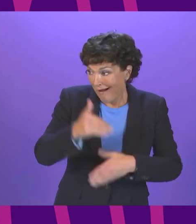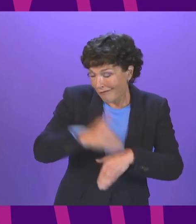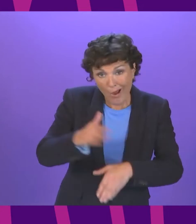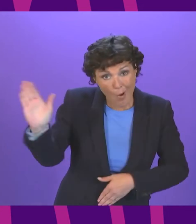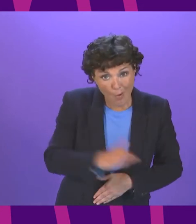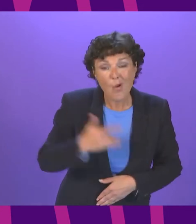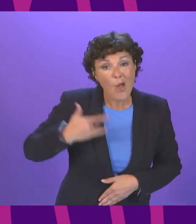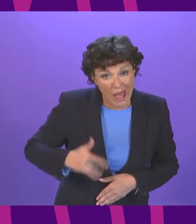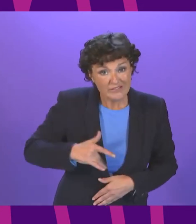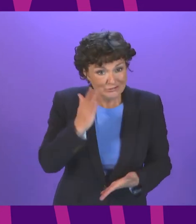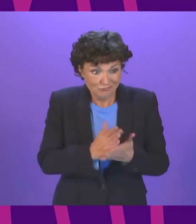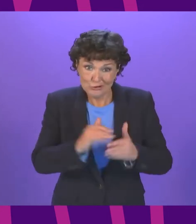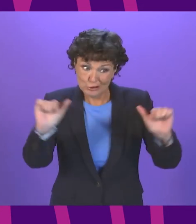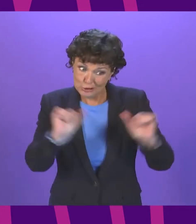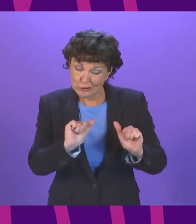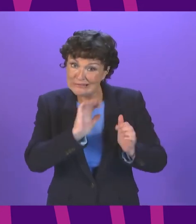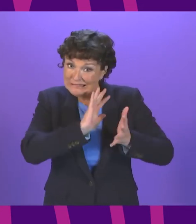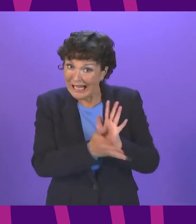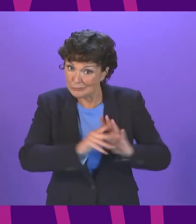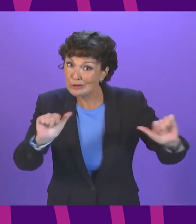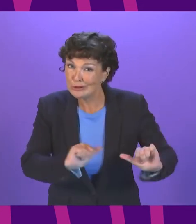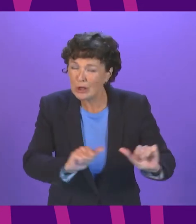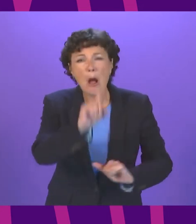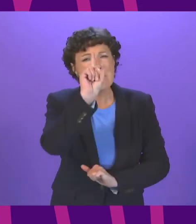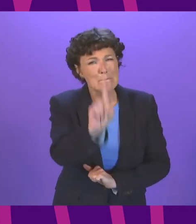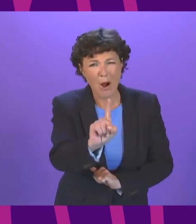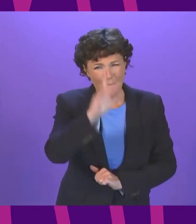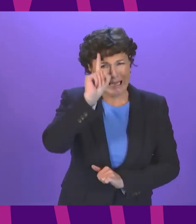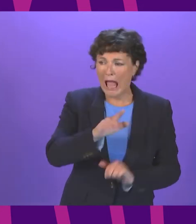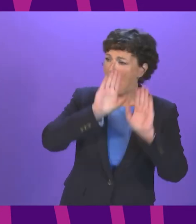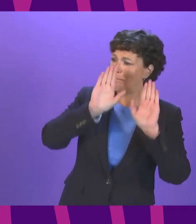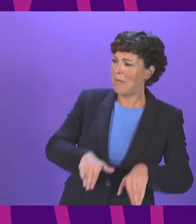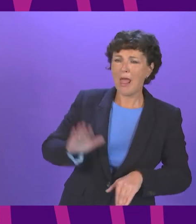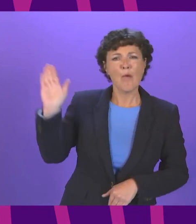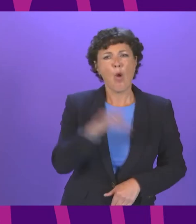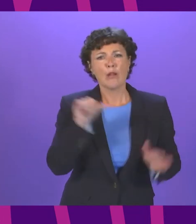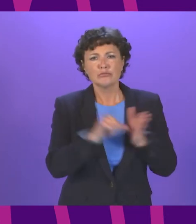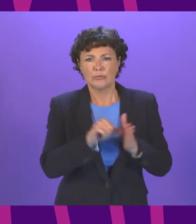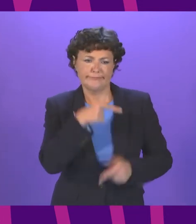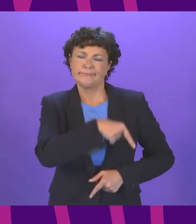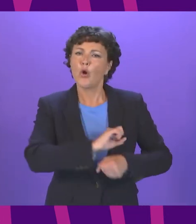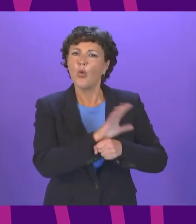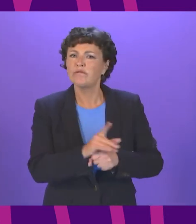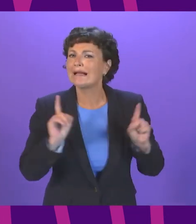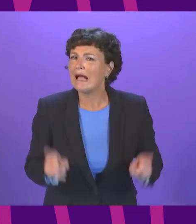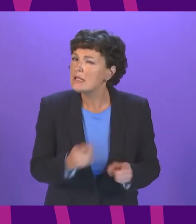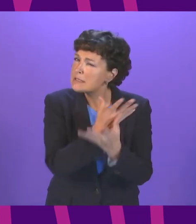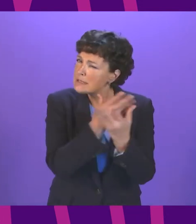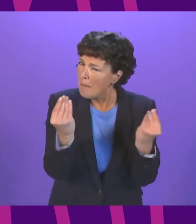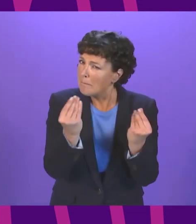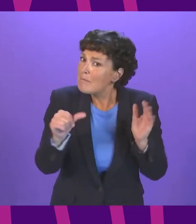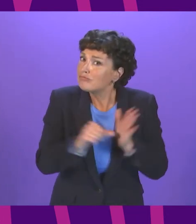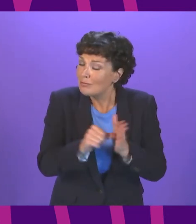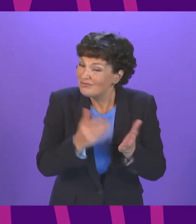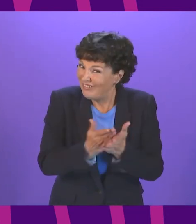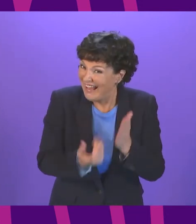but it would be wrong to suggest that all of our country's problems are because of the pandemic. Many of the challenges we face predate COVID